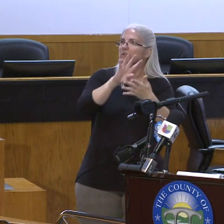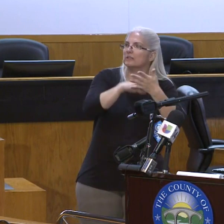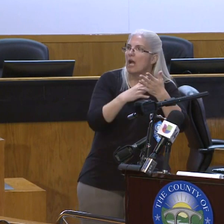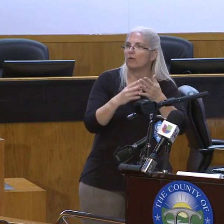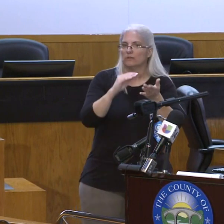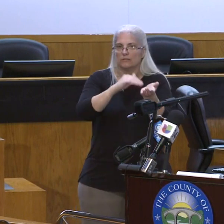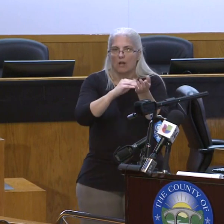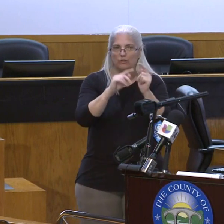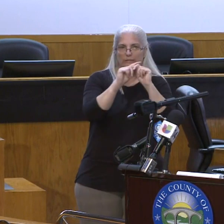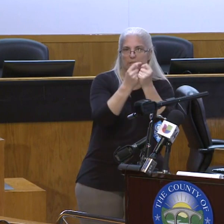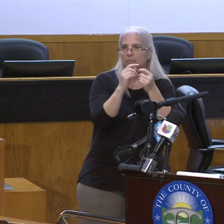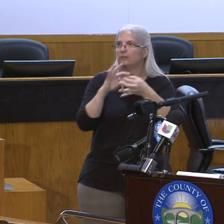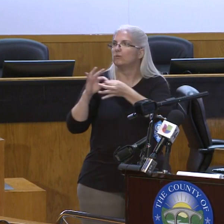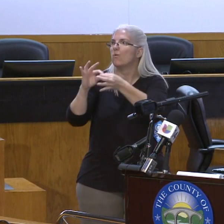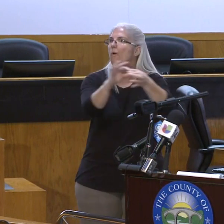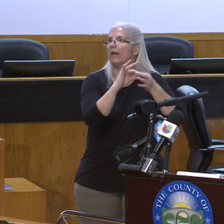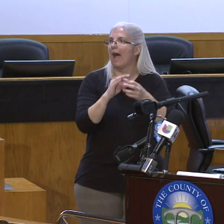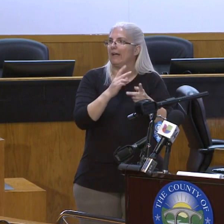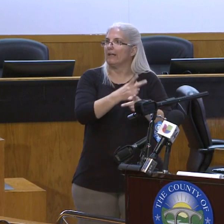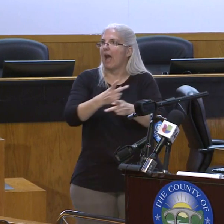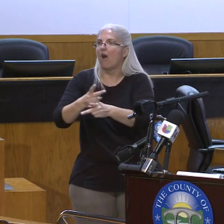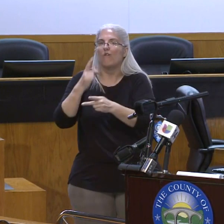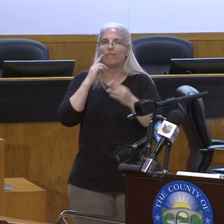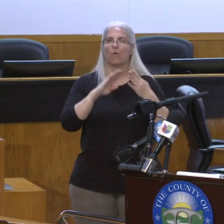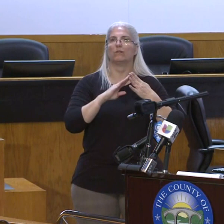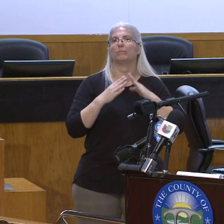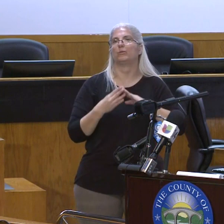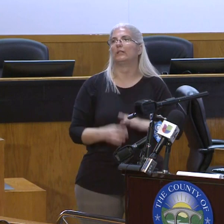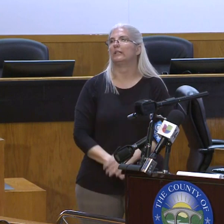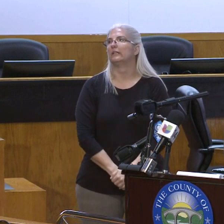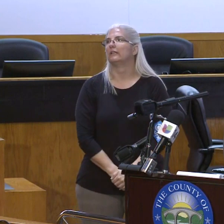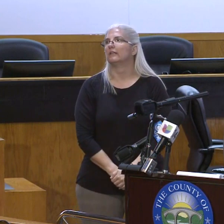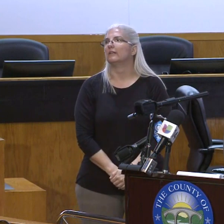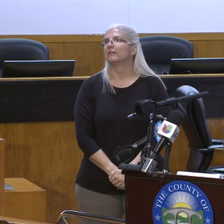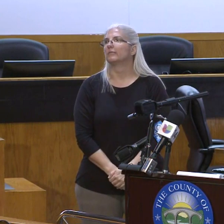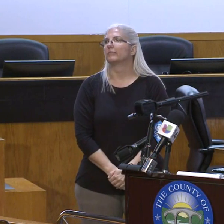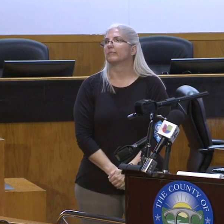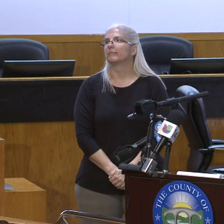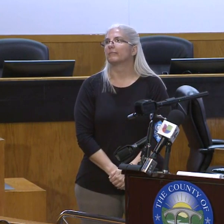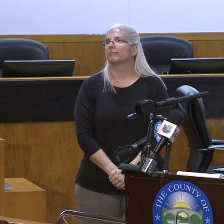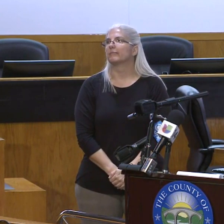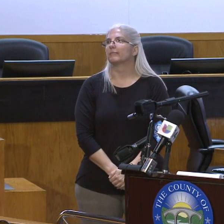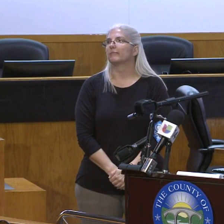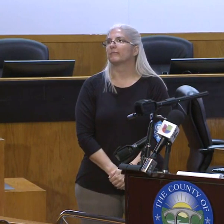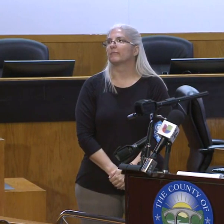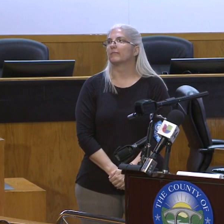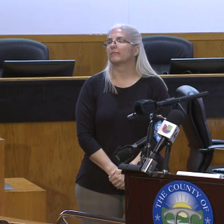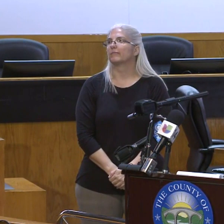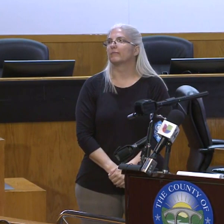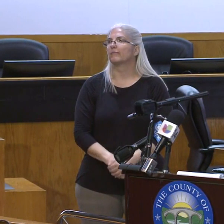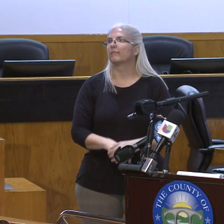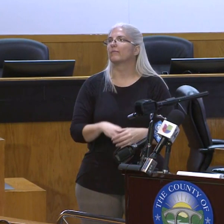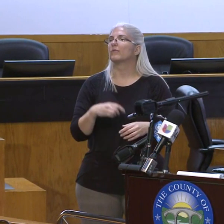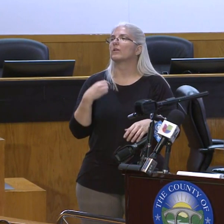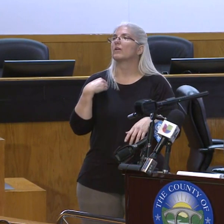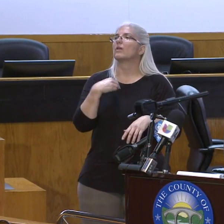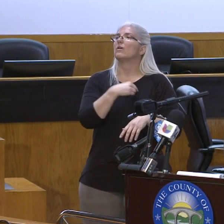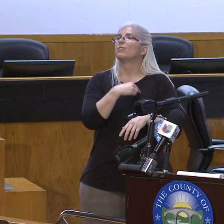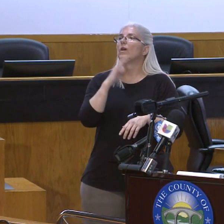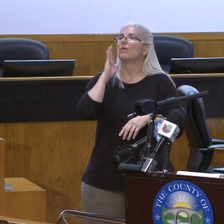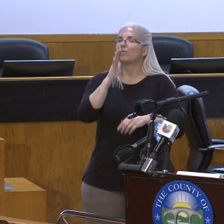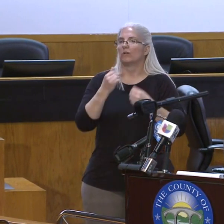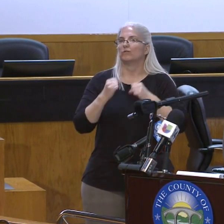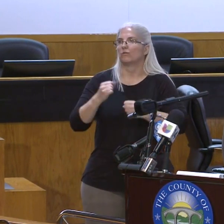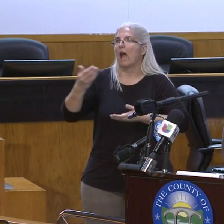the community. They're also working on ways to expedite hiring practices to bring in new staff to their care teams.